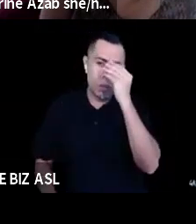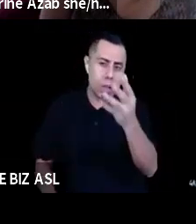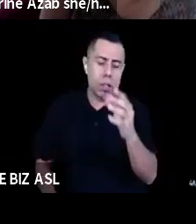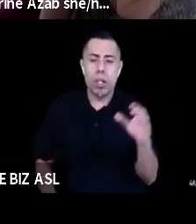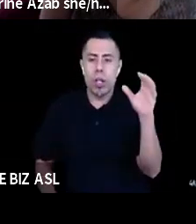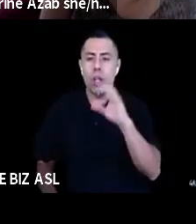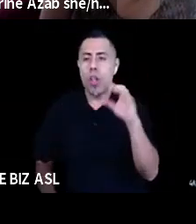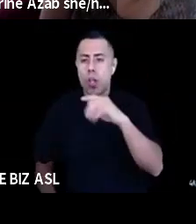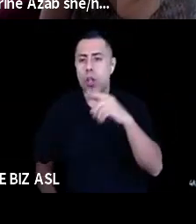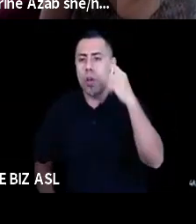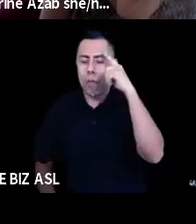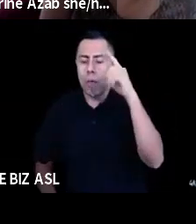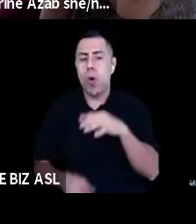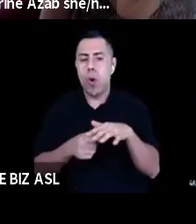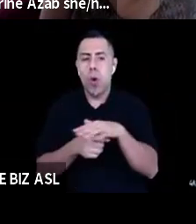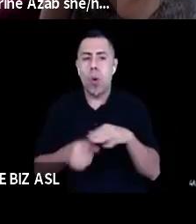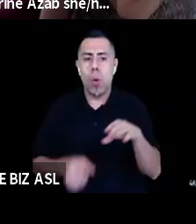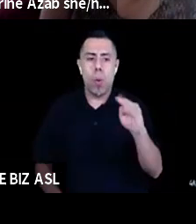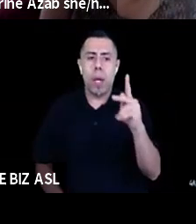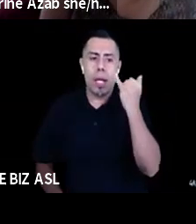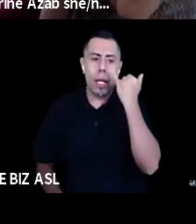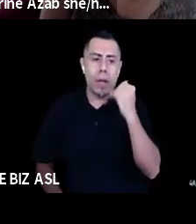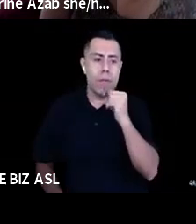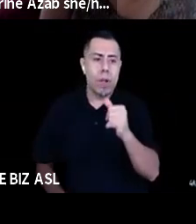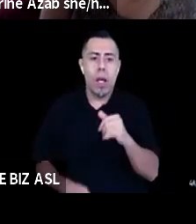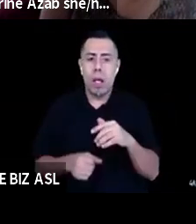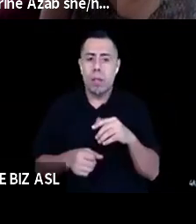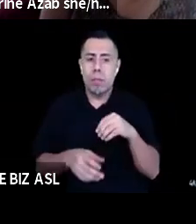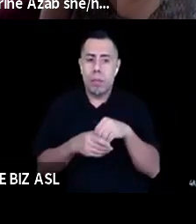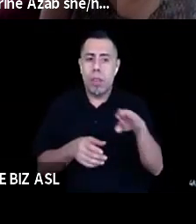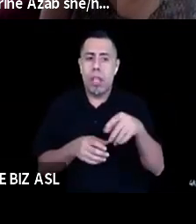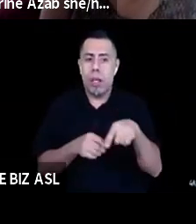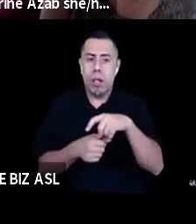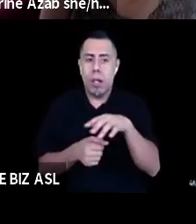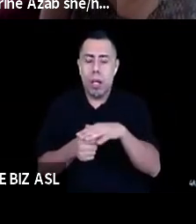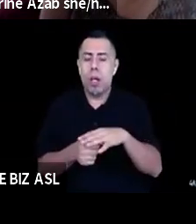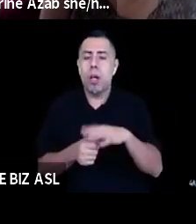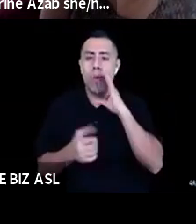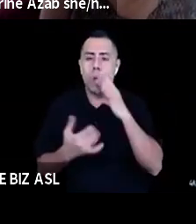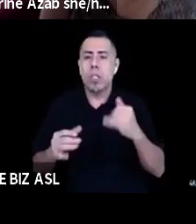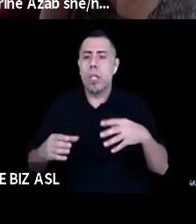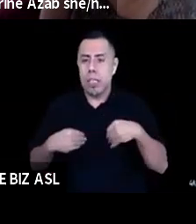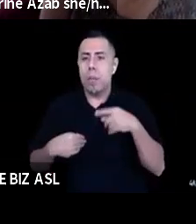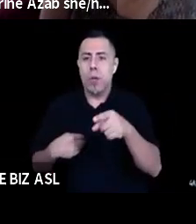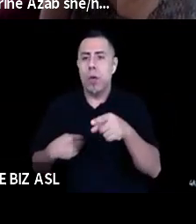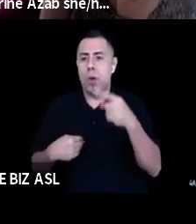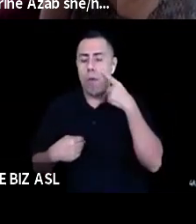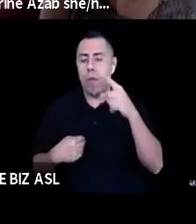banks, even if you aren't necessarily in their jurisdiction, we'll take you on for, um, an account and we'll